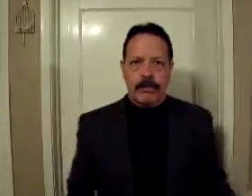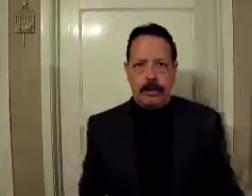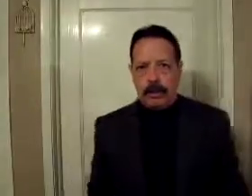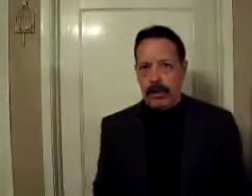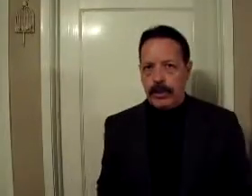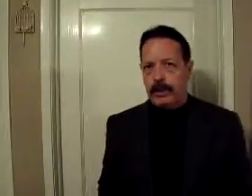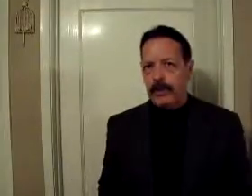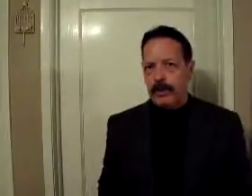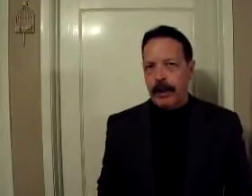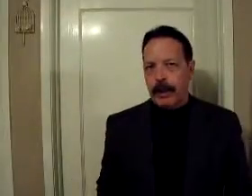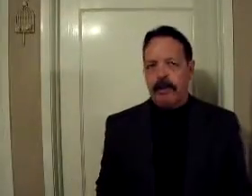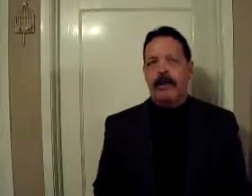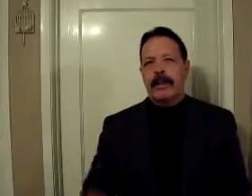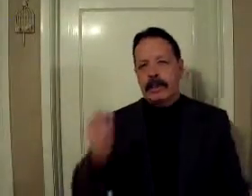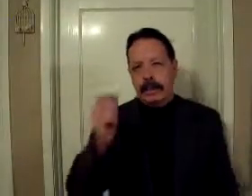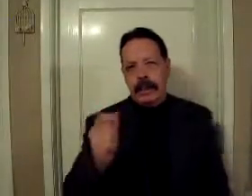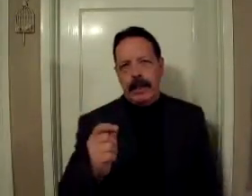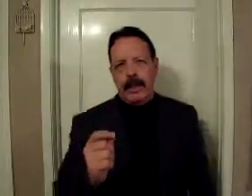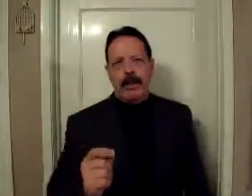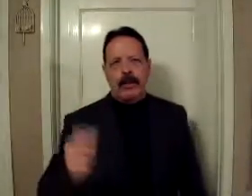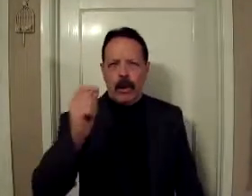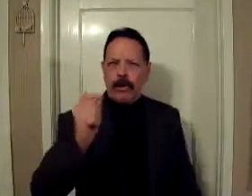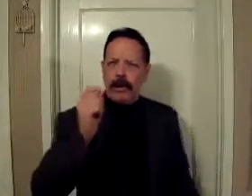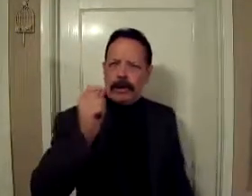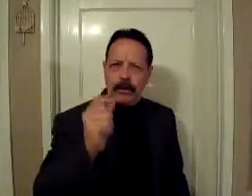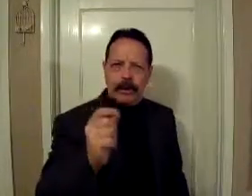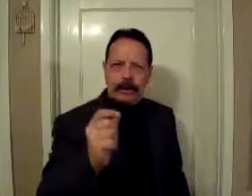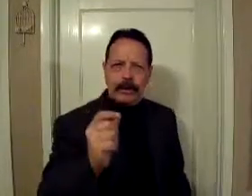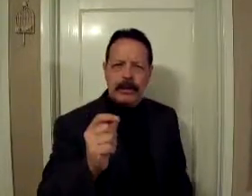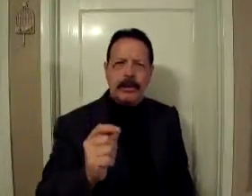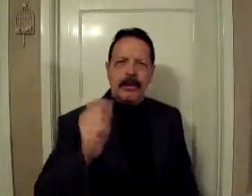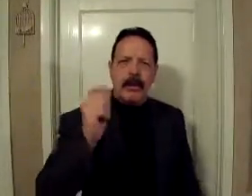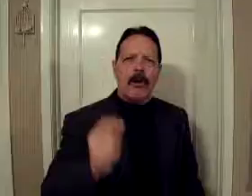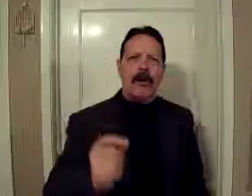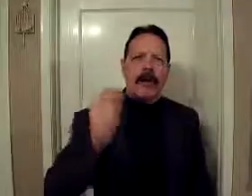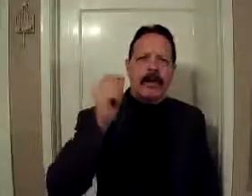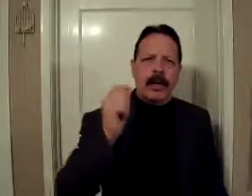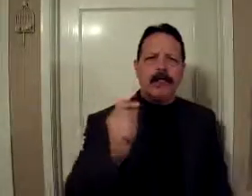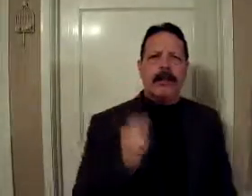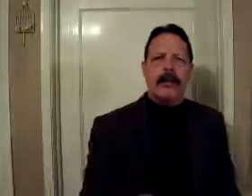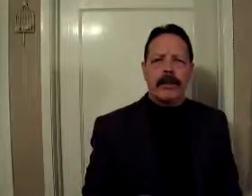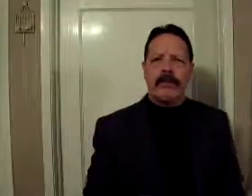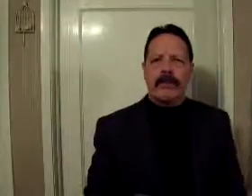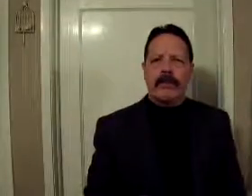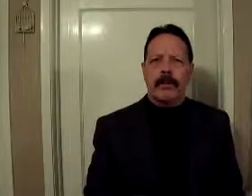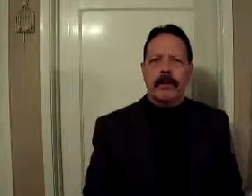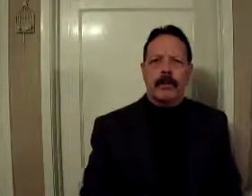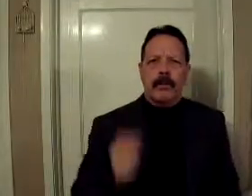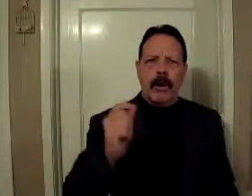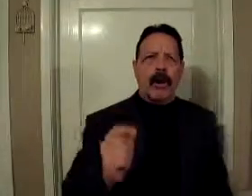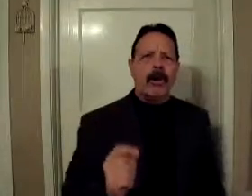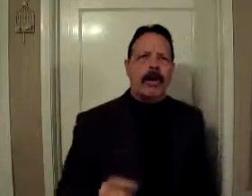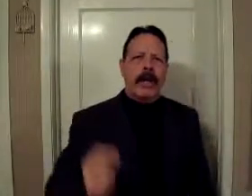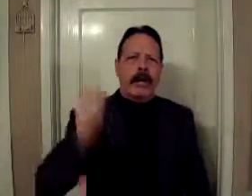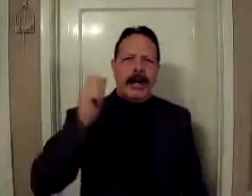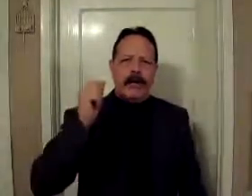of the Lord Jesus Christ. Today, grow in that grace. Grow in that unmerited favor. Grow in that